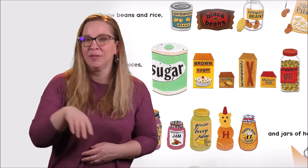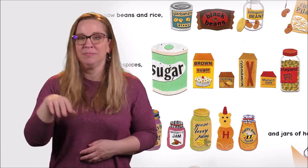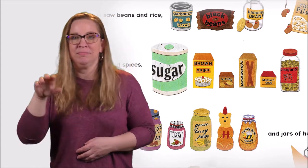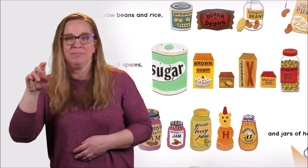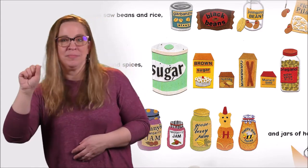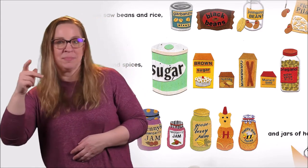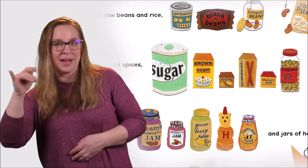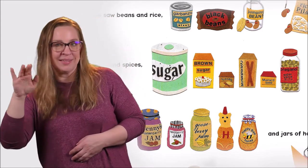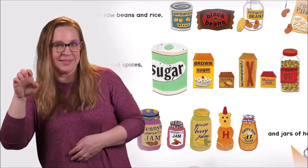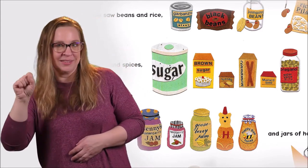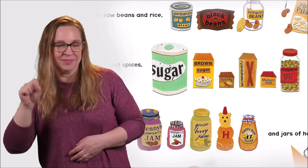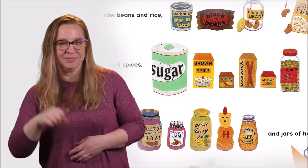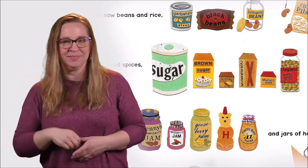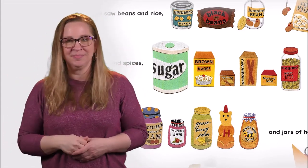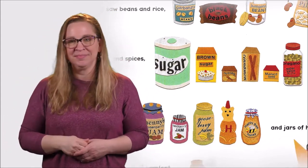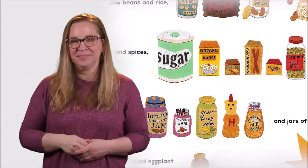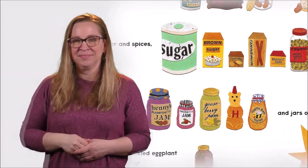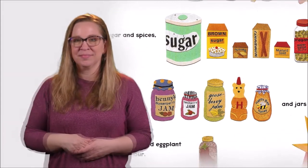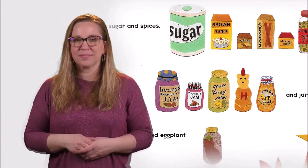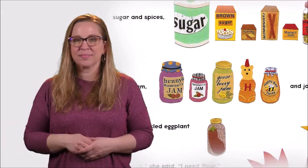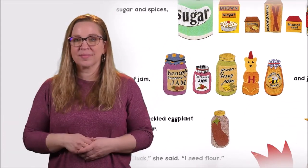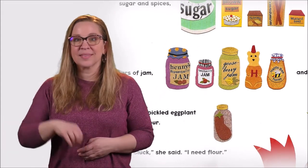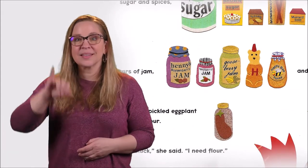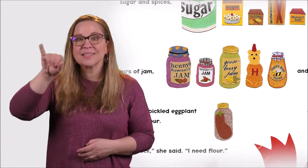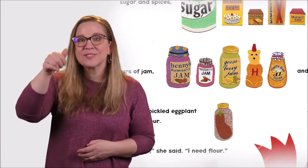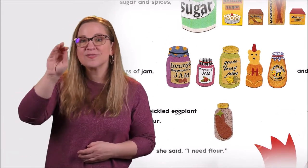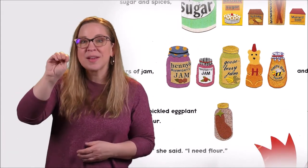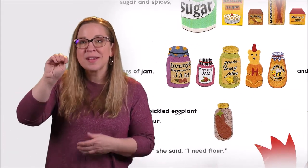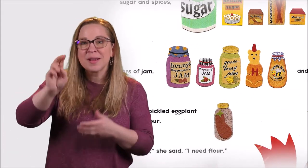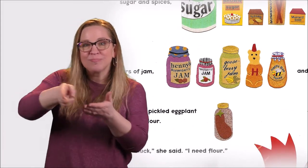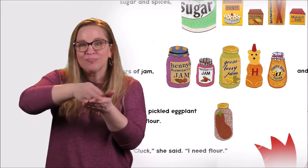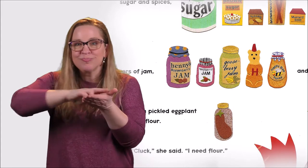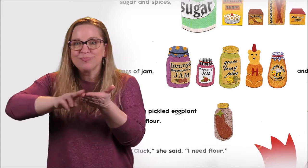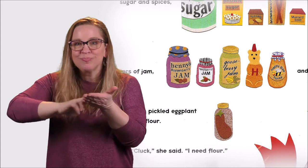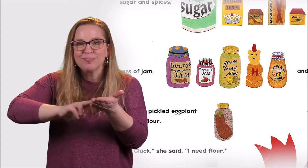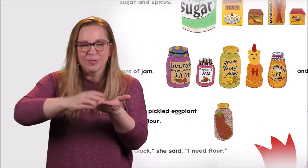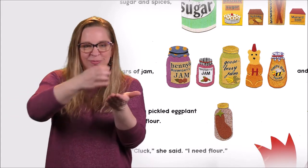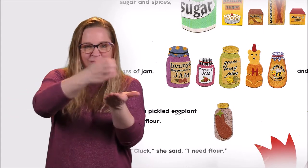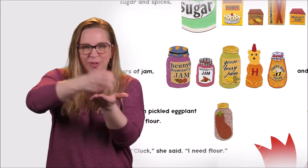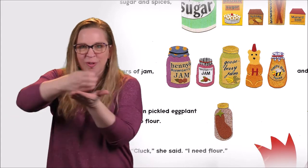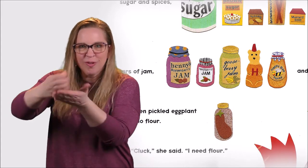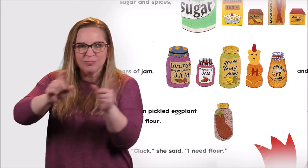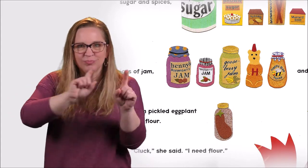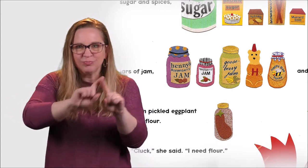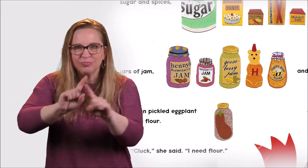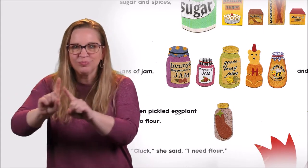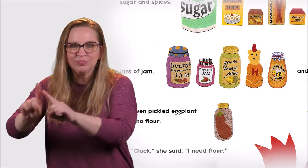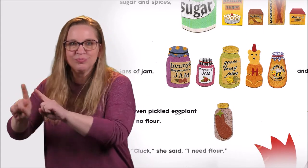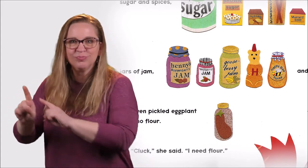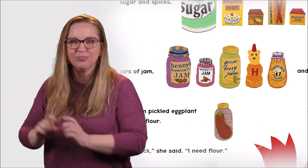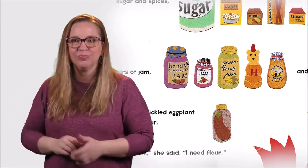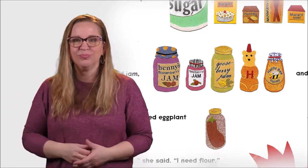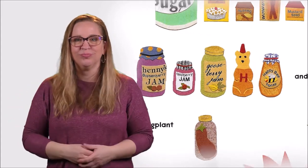jars of jam and jars of honey,